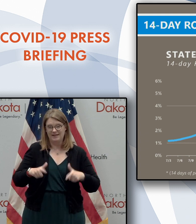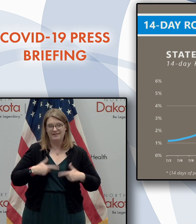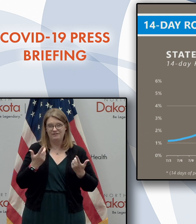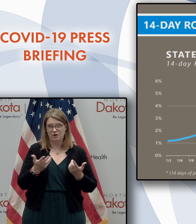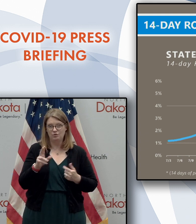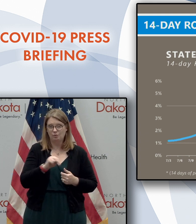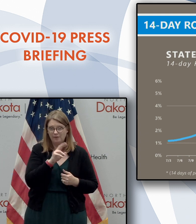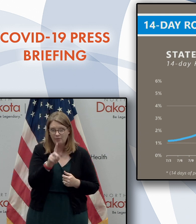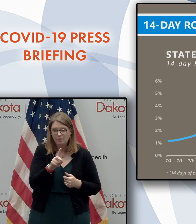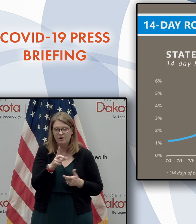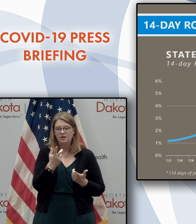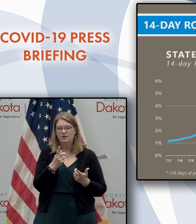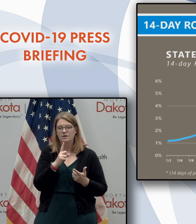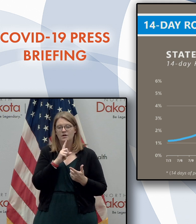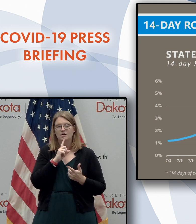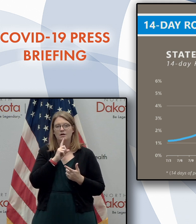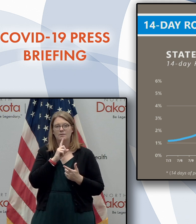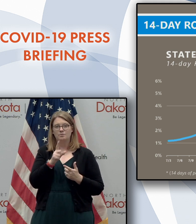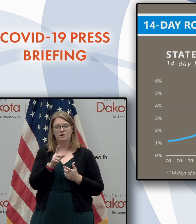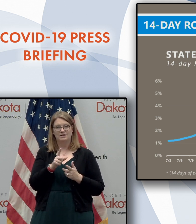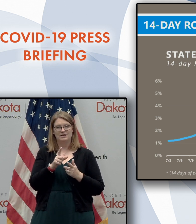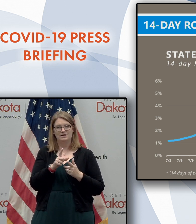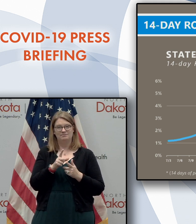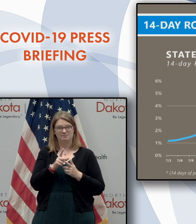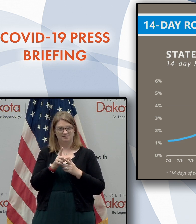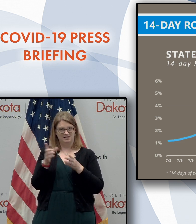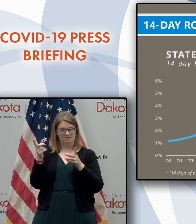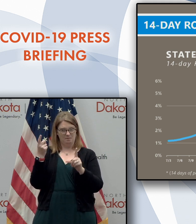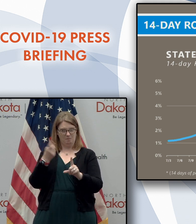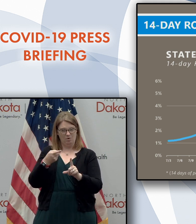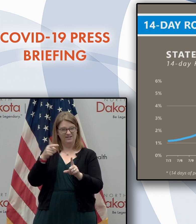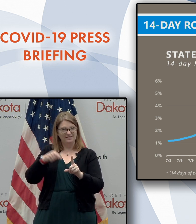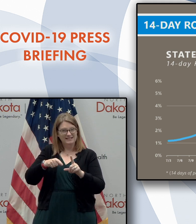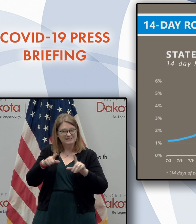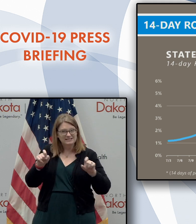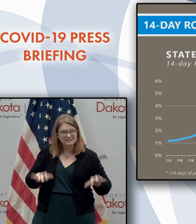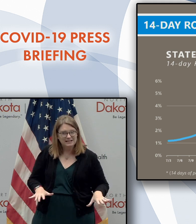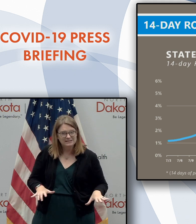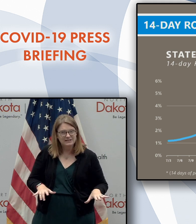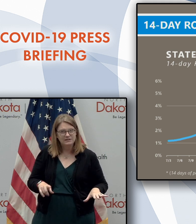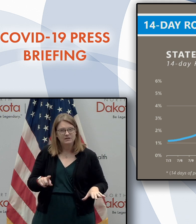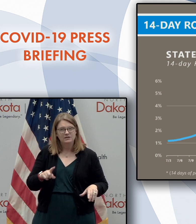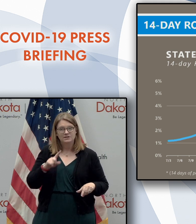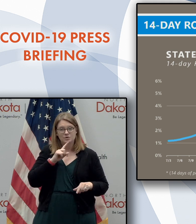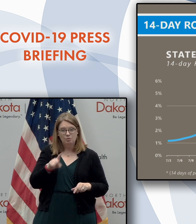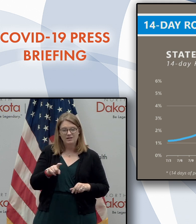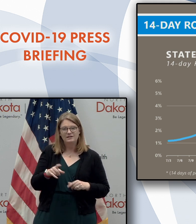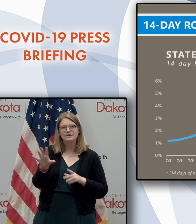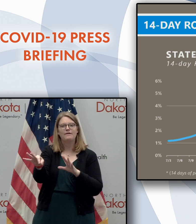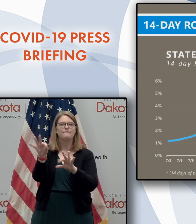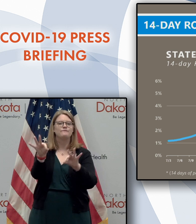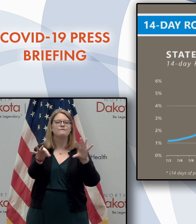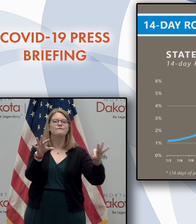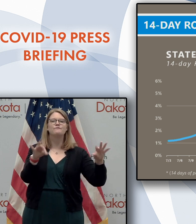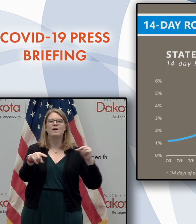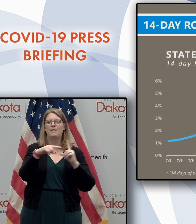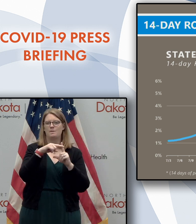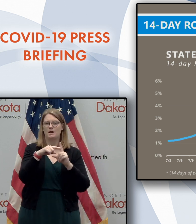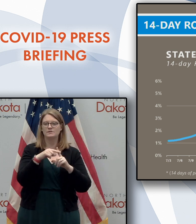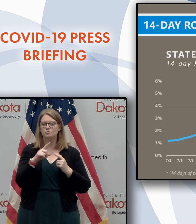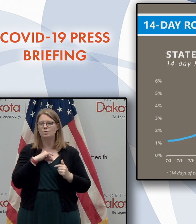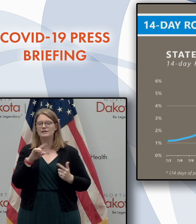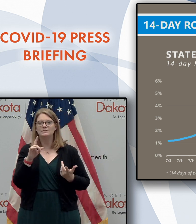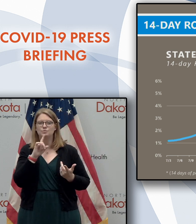strategy in doing this comprehensive and robust testing is to make an invisible enemy visible. And again,